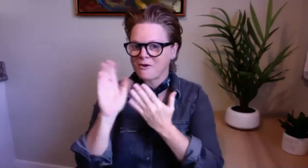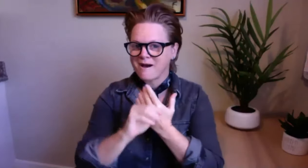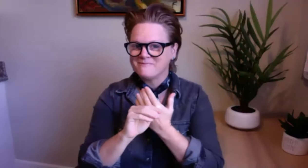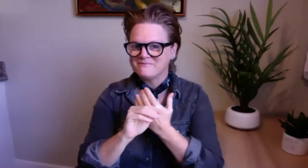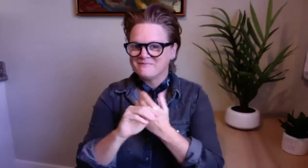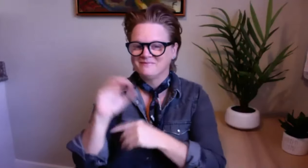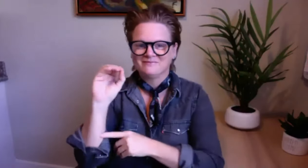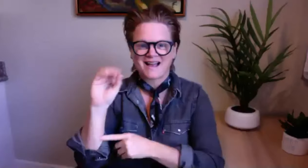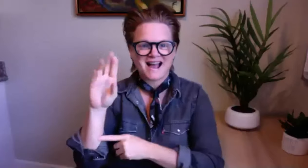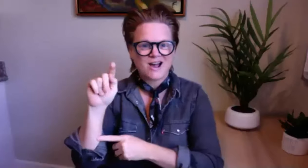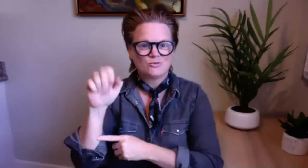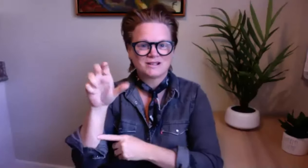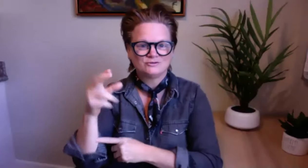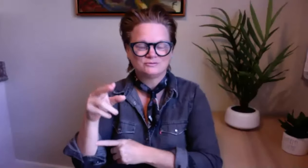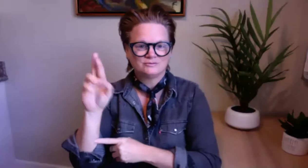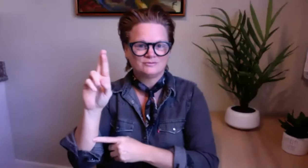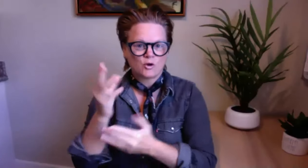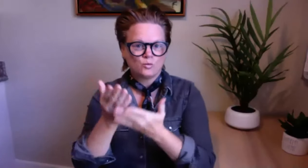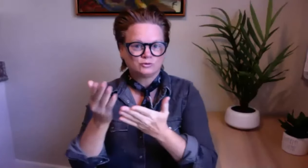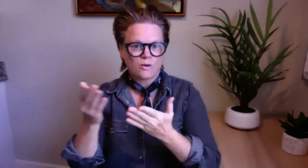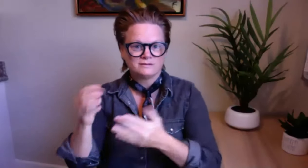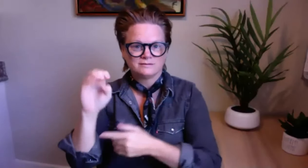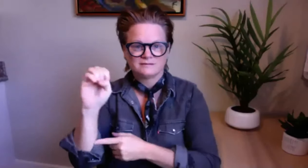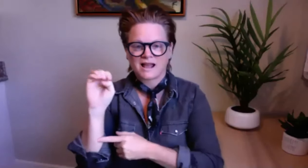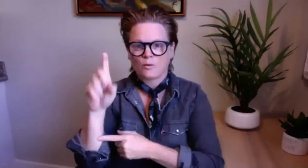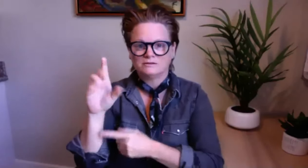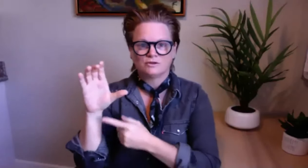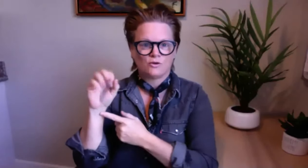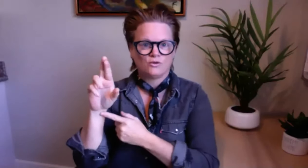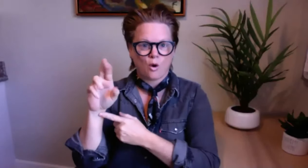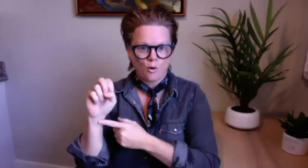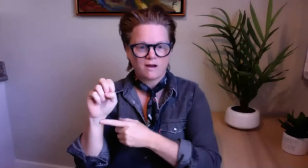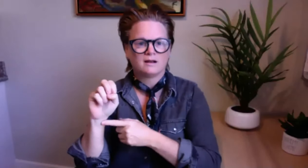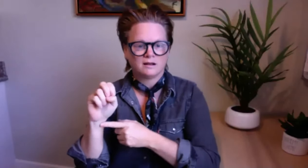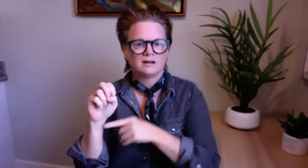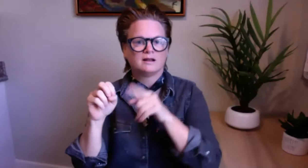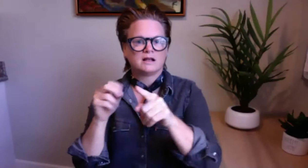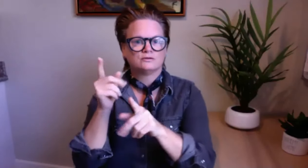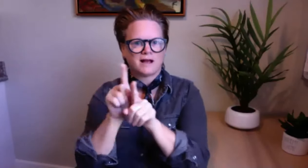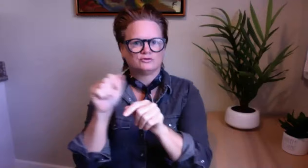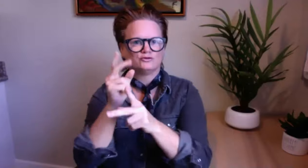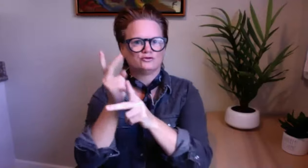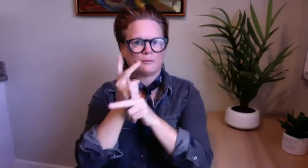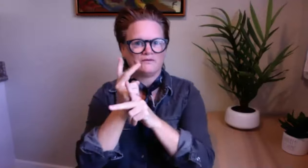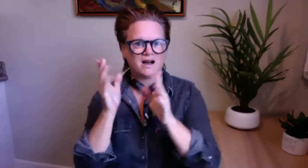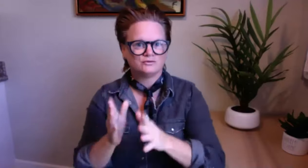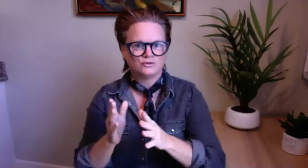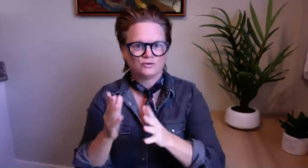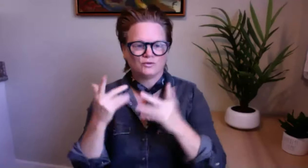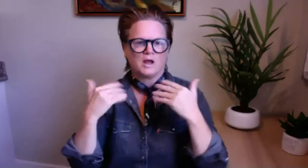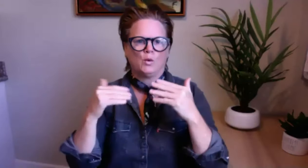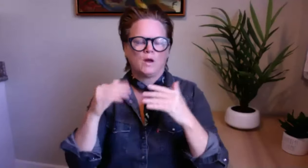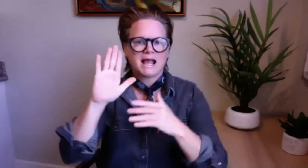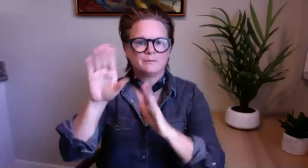csd in core working on curriculum and outreach as well as developing resources for our core